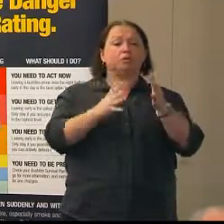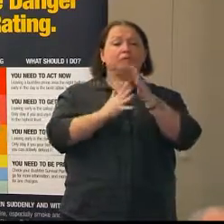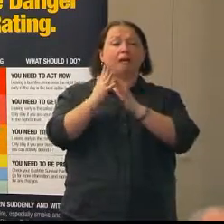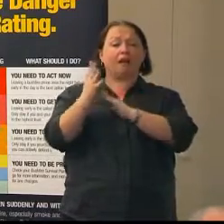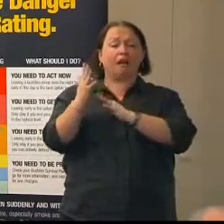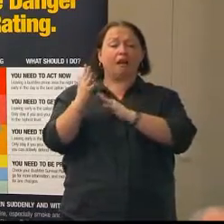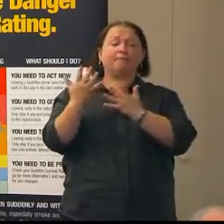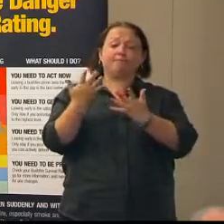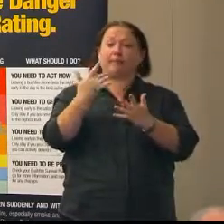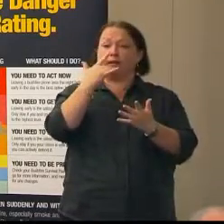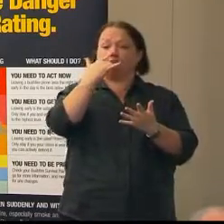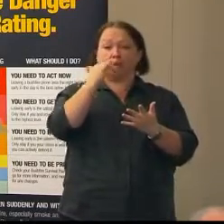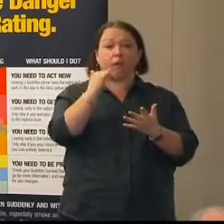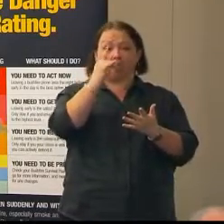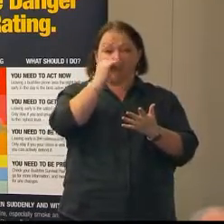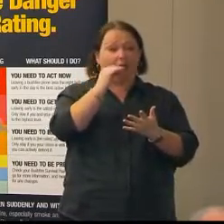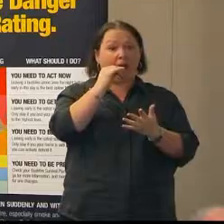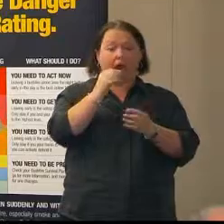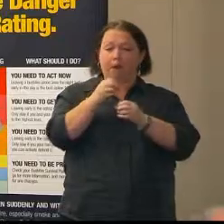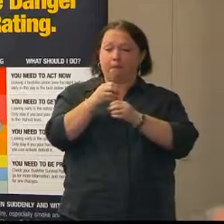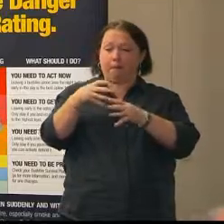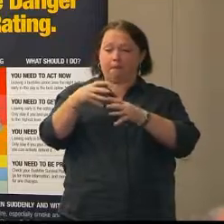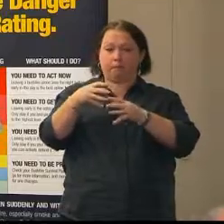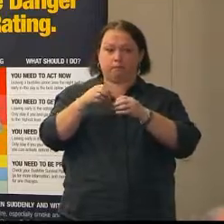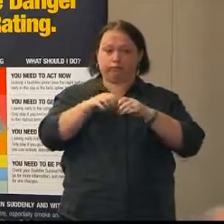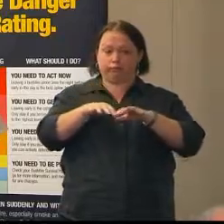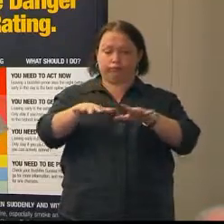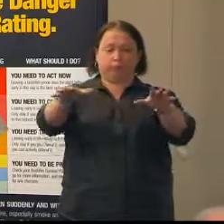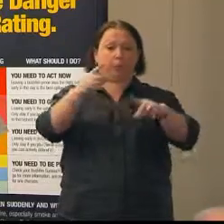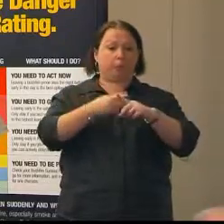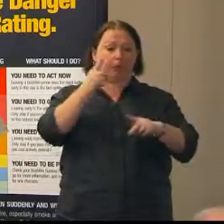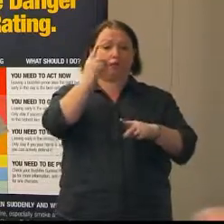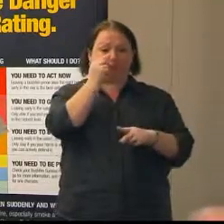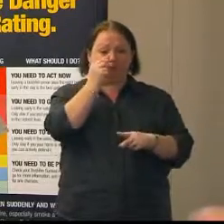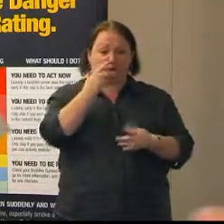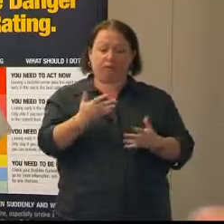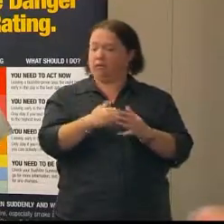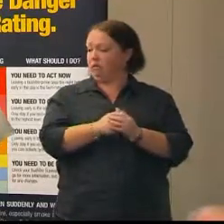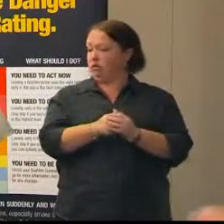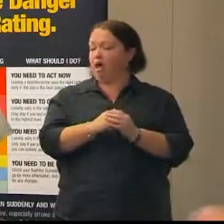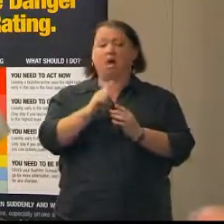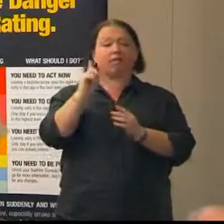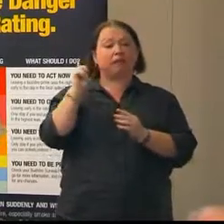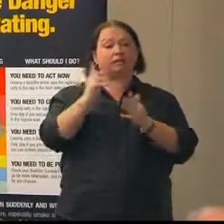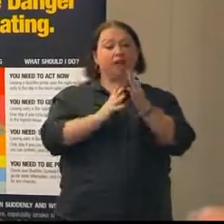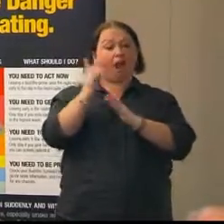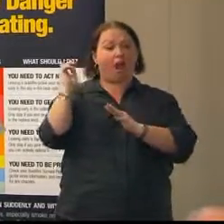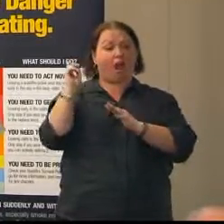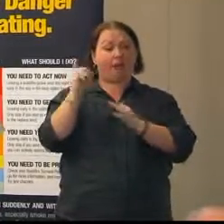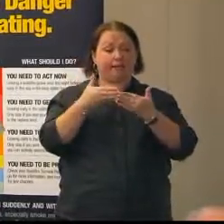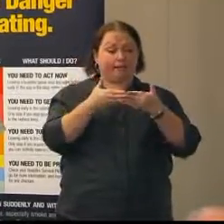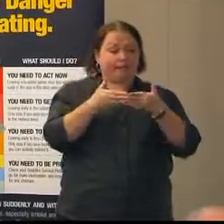can start and move extremely quickly, very, very quickly. This fire is a fire that started